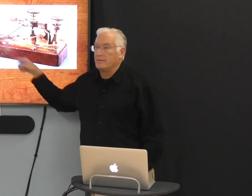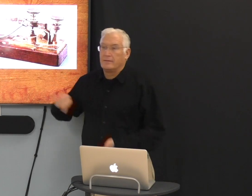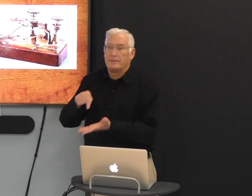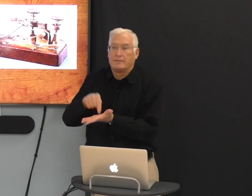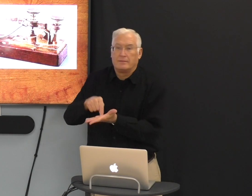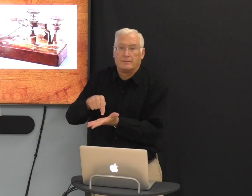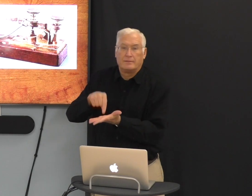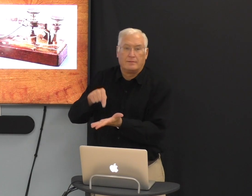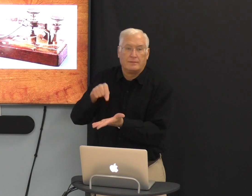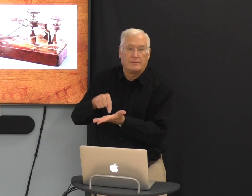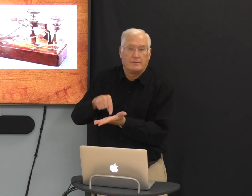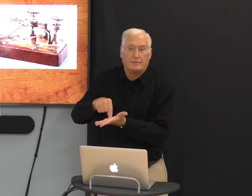Was the telegram.